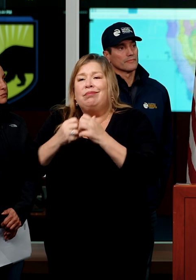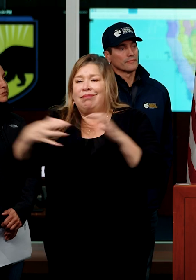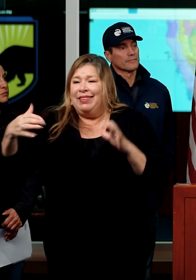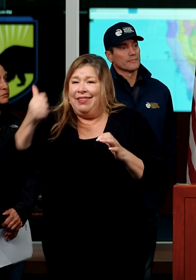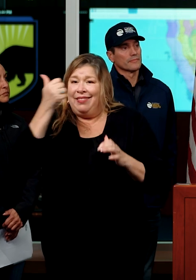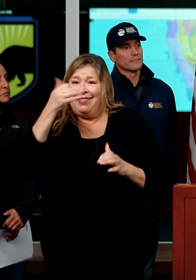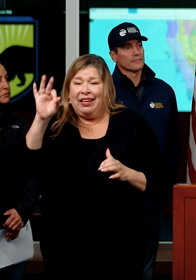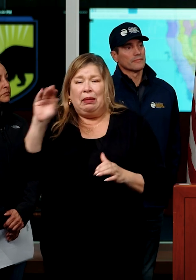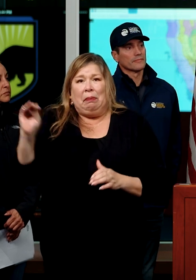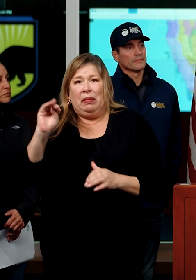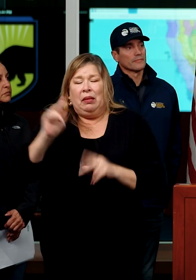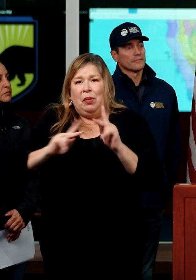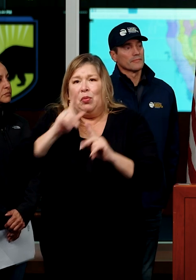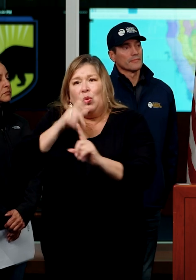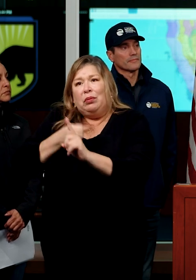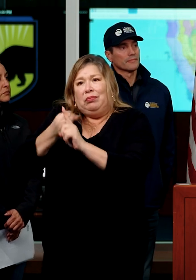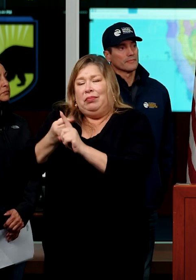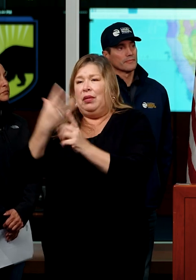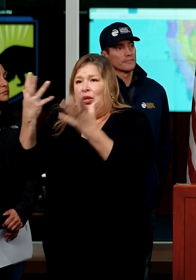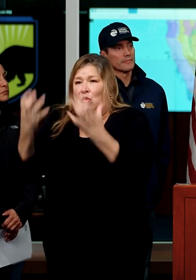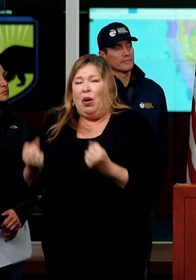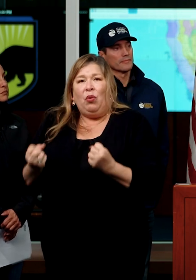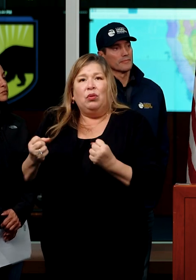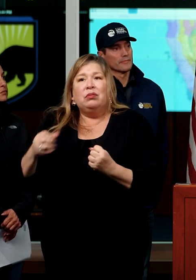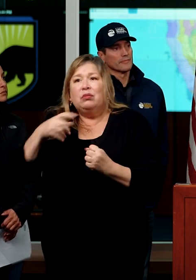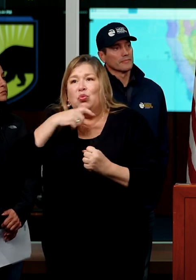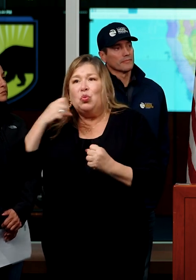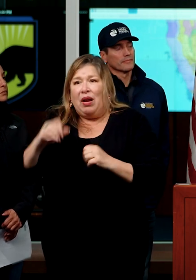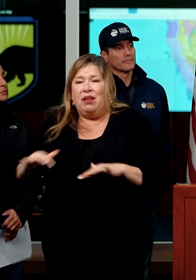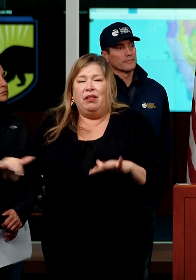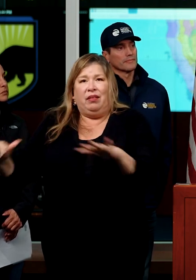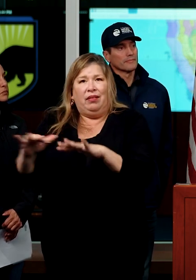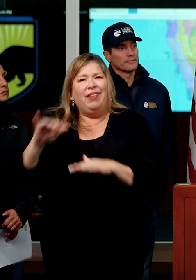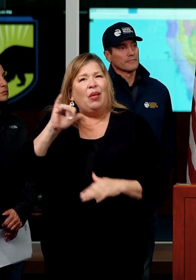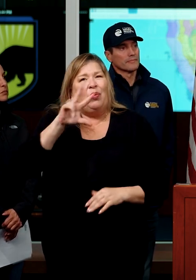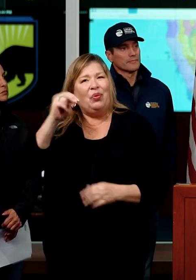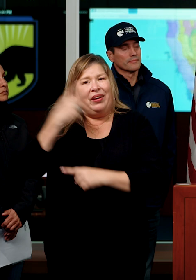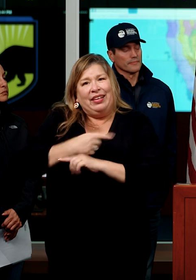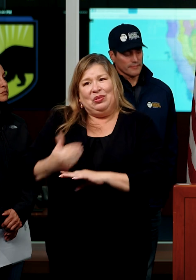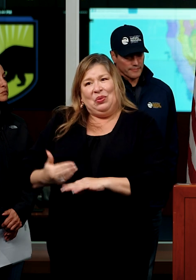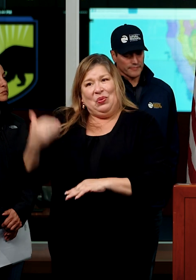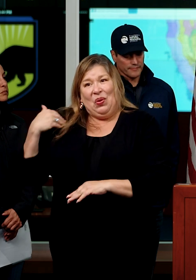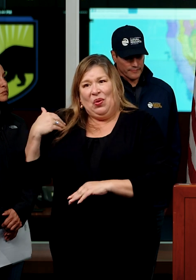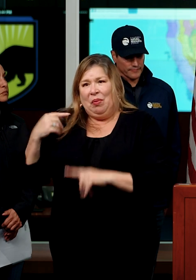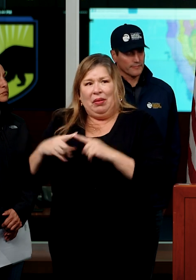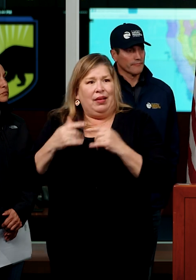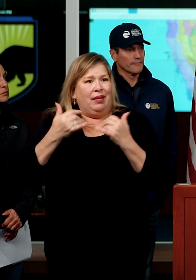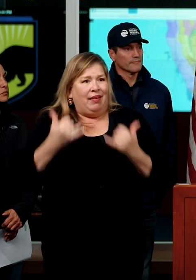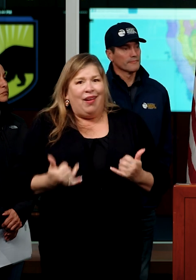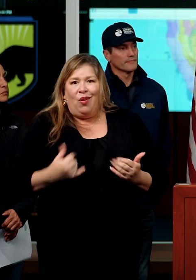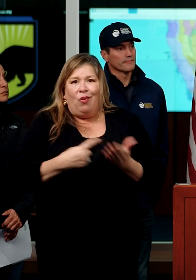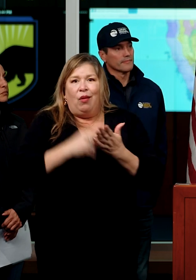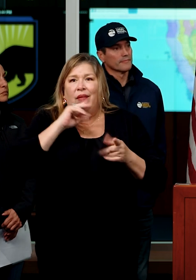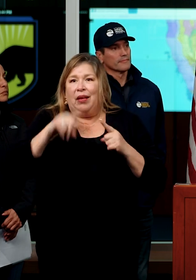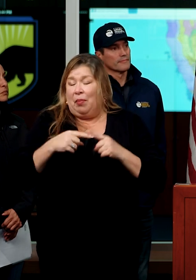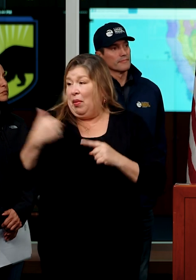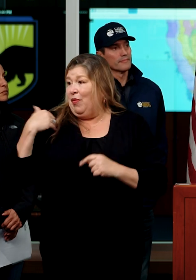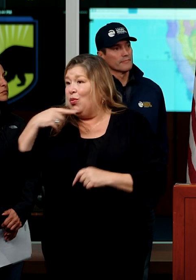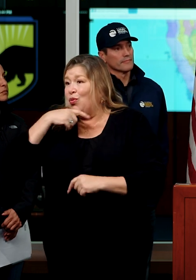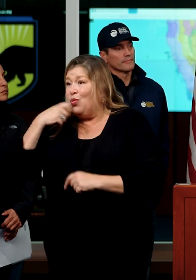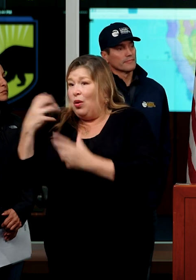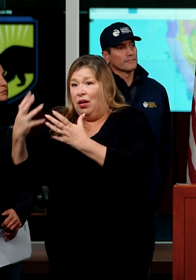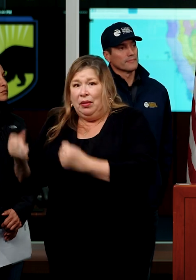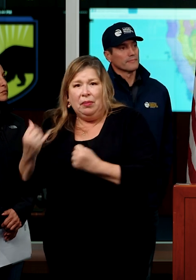was just 30 days ago. And here we are 30 days later talking about number five on the way to number six, maybe seven